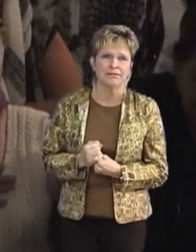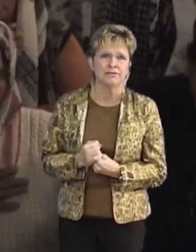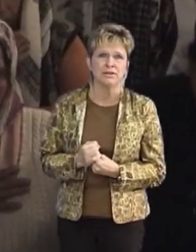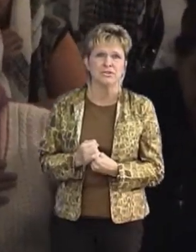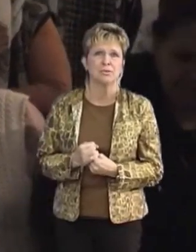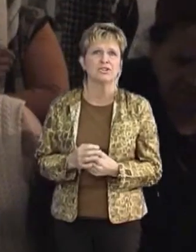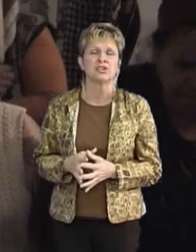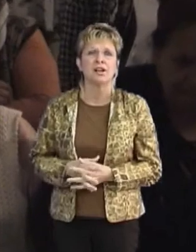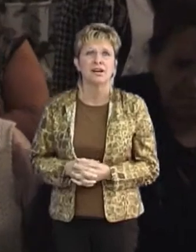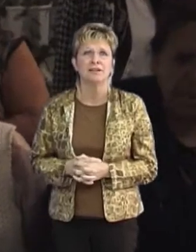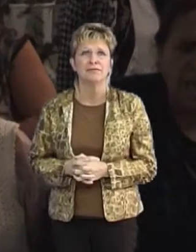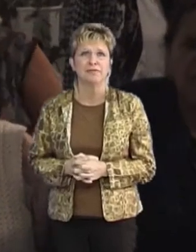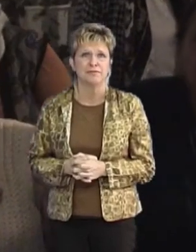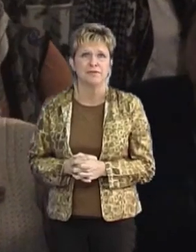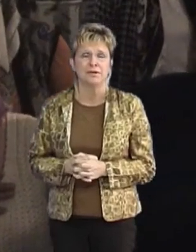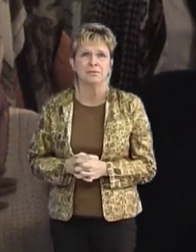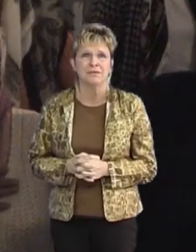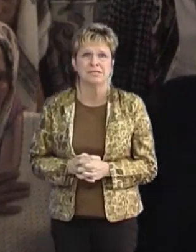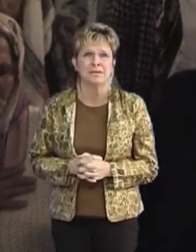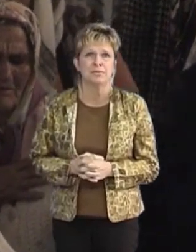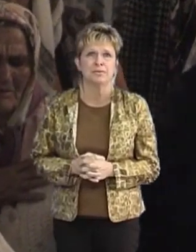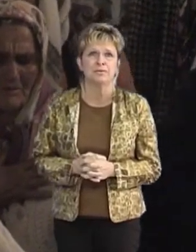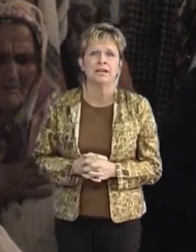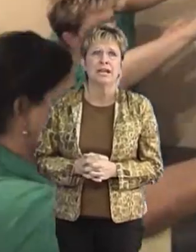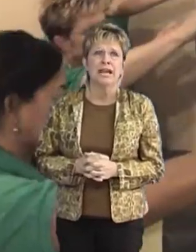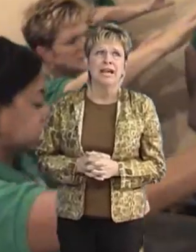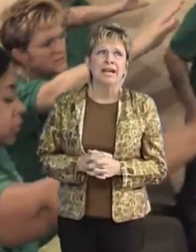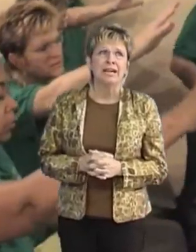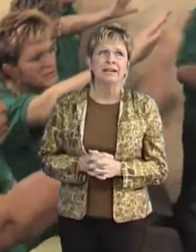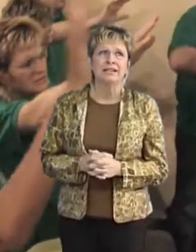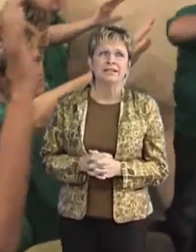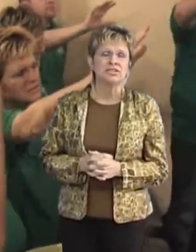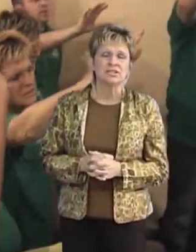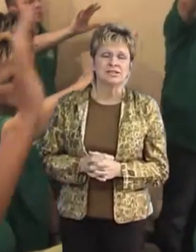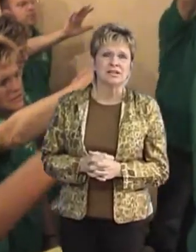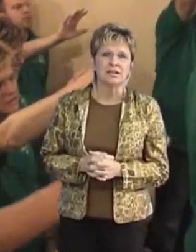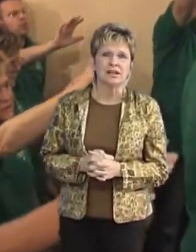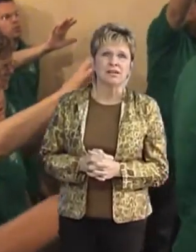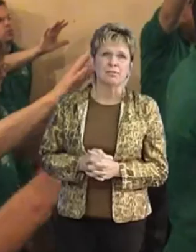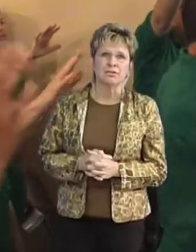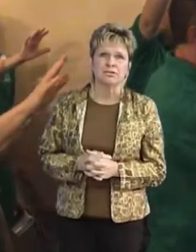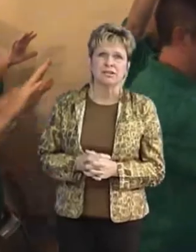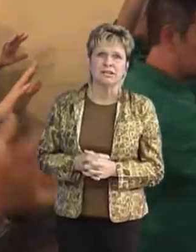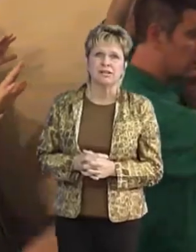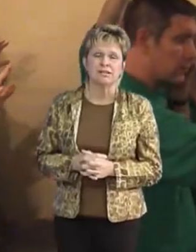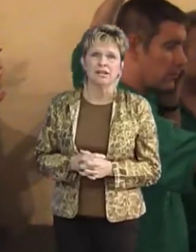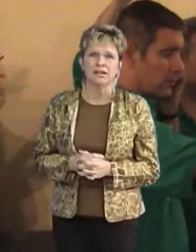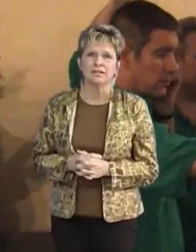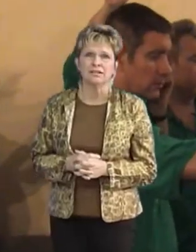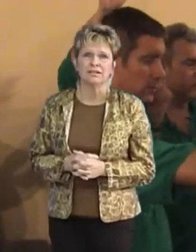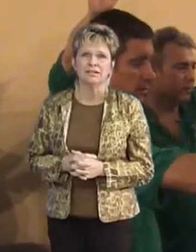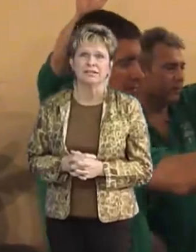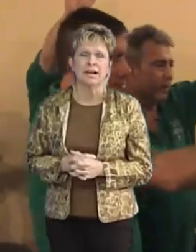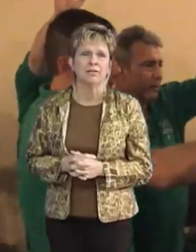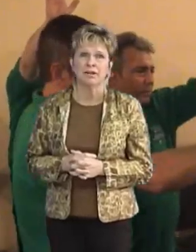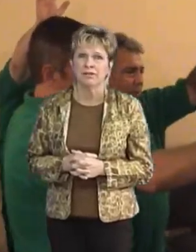I've felt so much love from these people and it's just an opportunity that